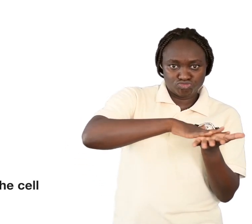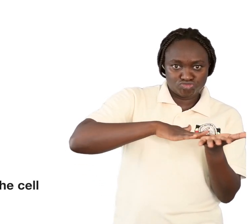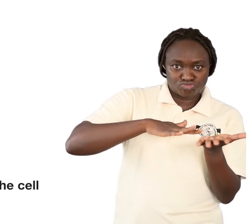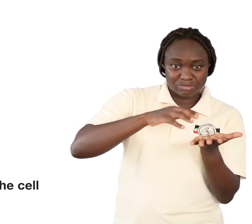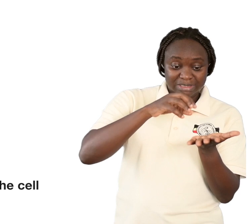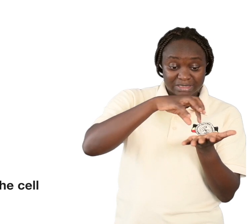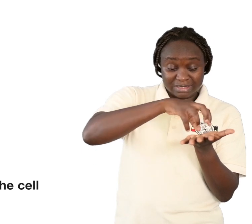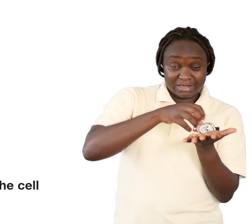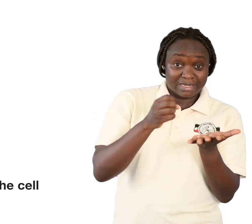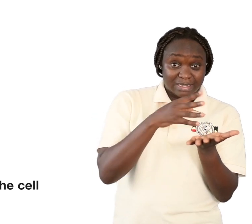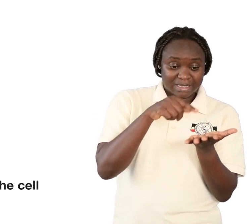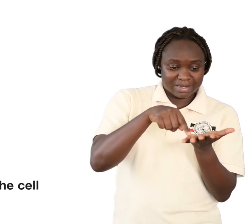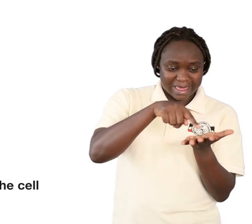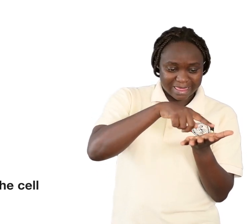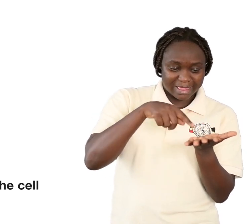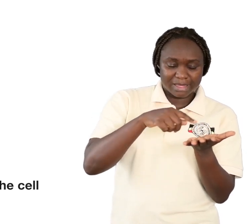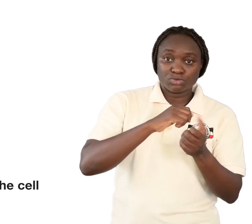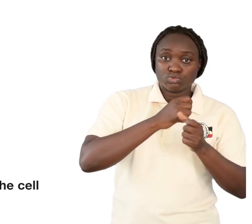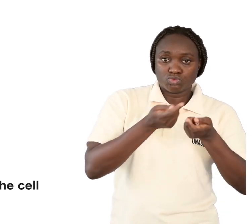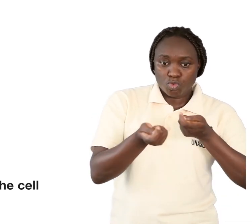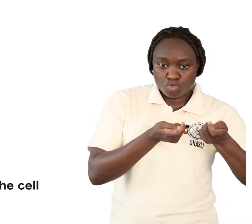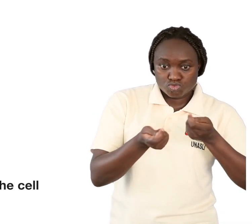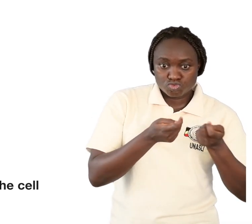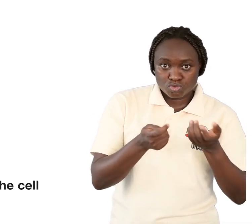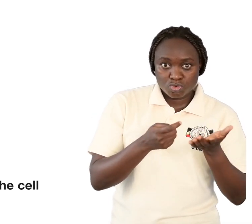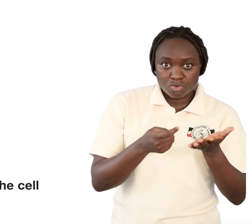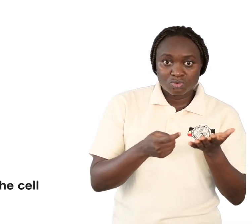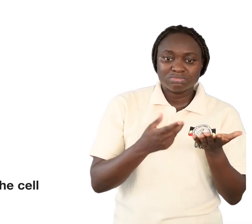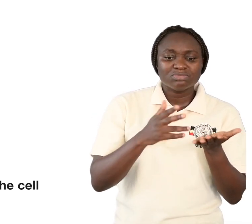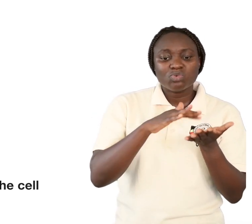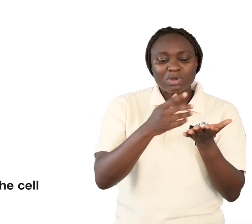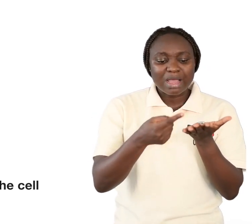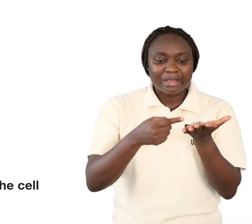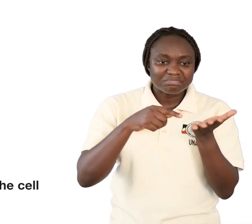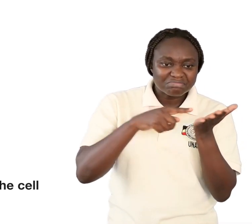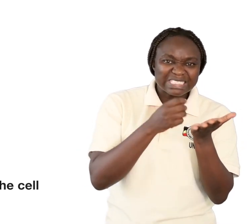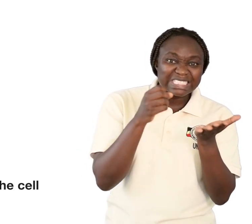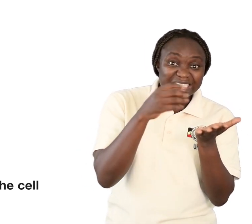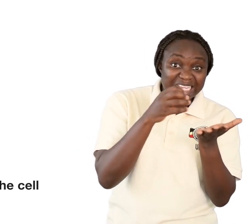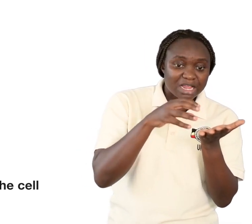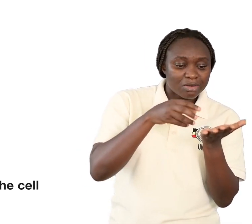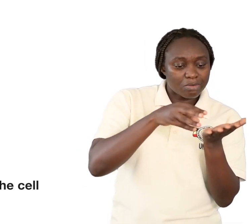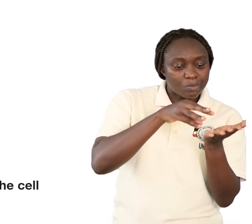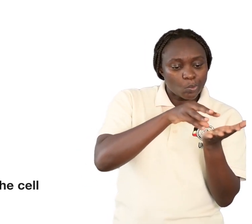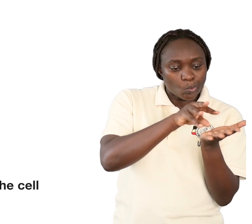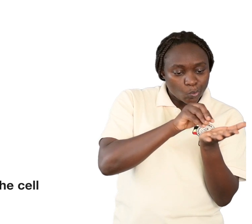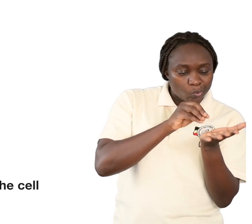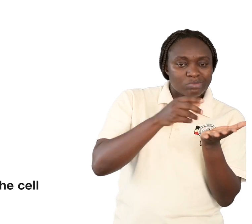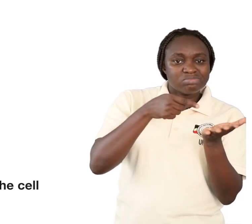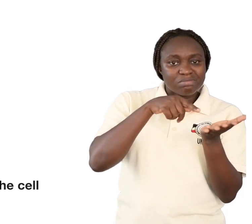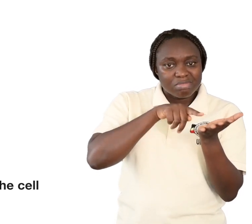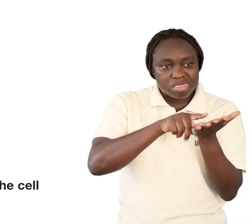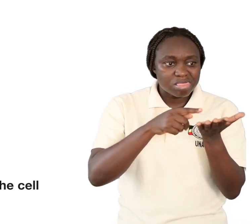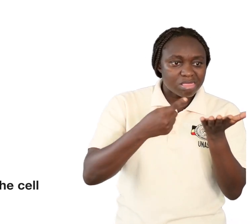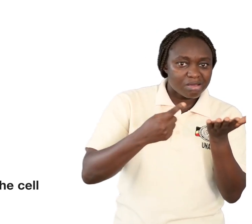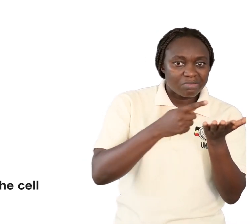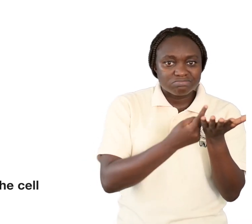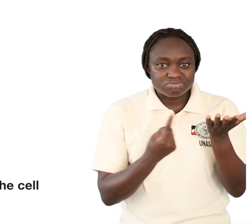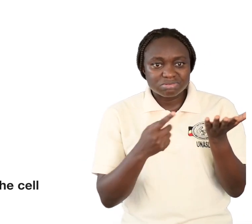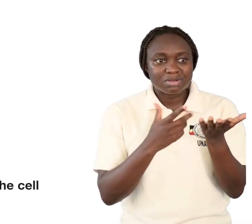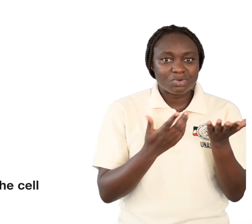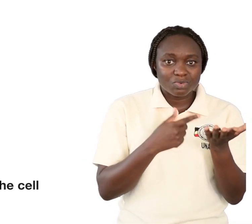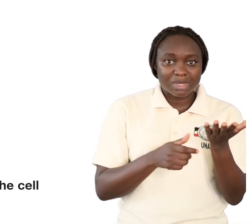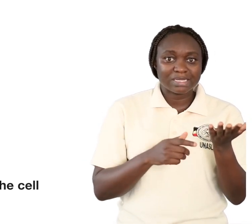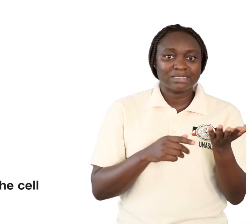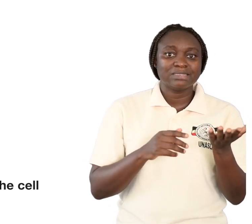what enters and leaves the animal cell. So, its function is similar to that of the